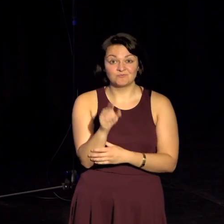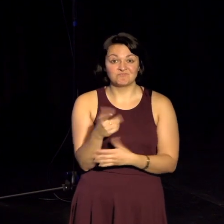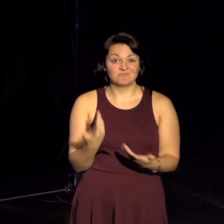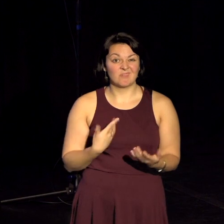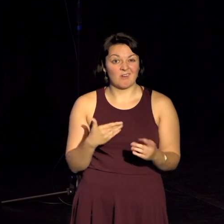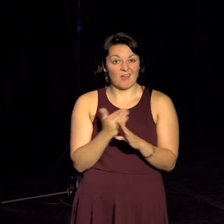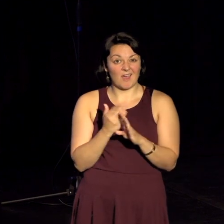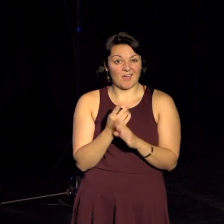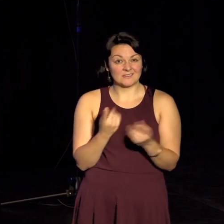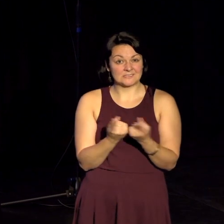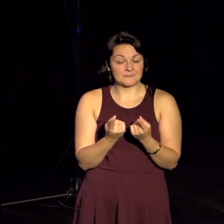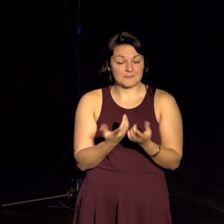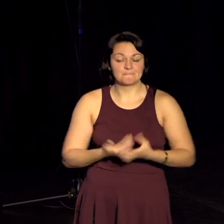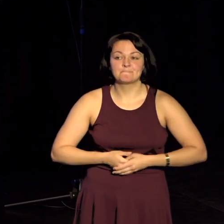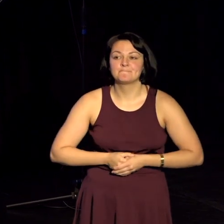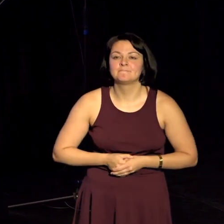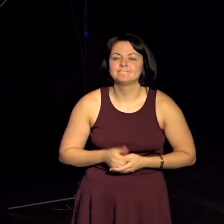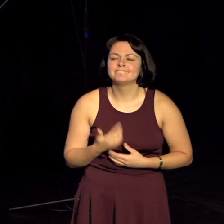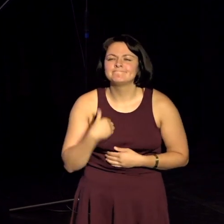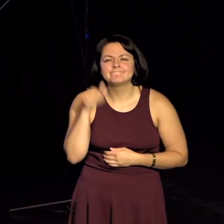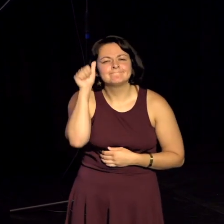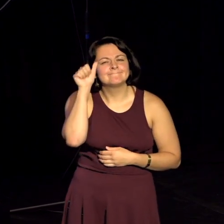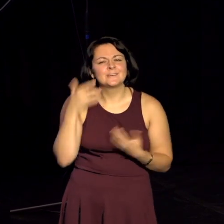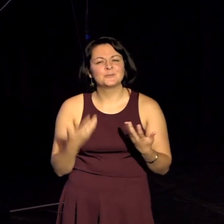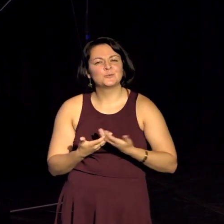from you. How do I know this?